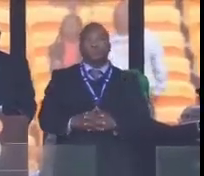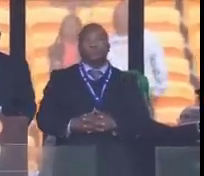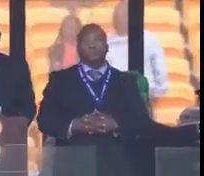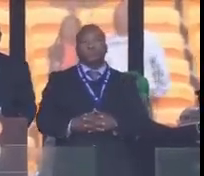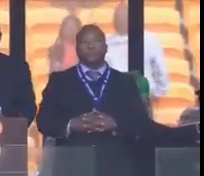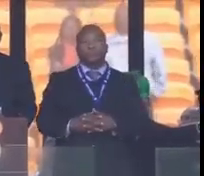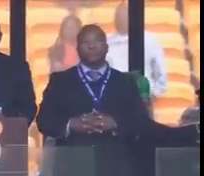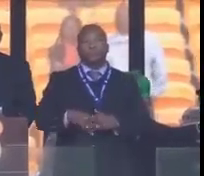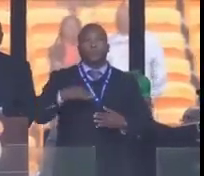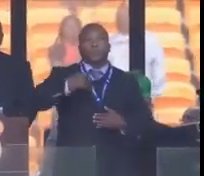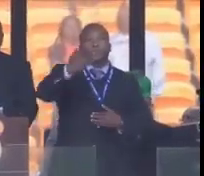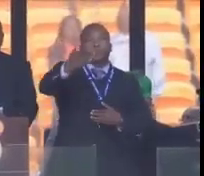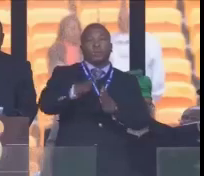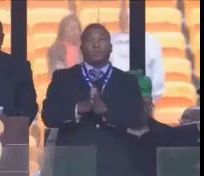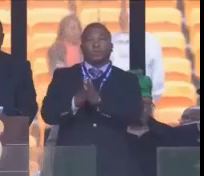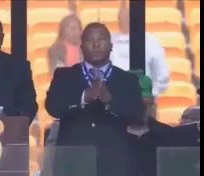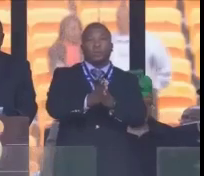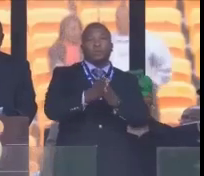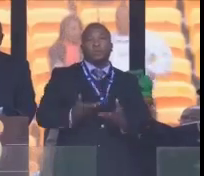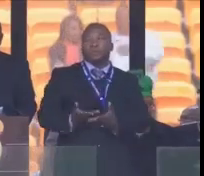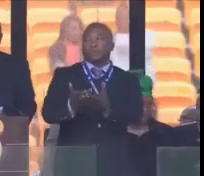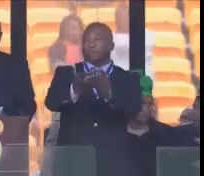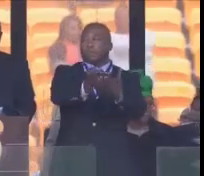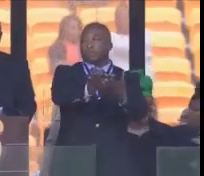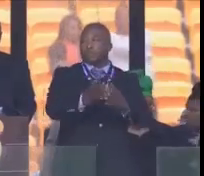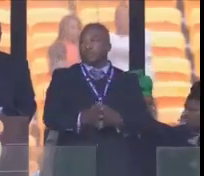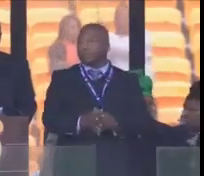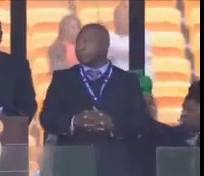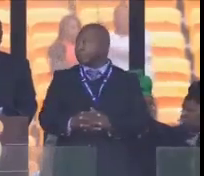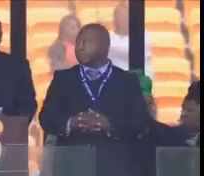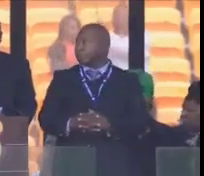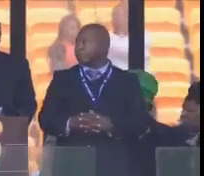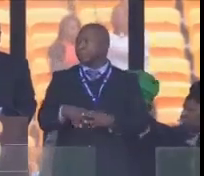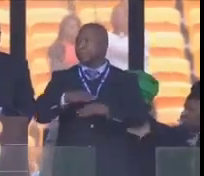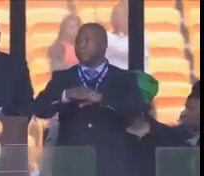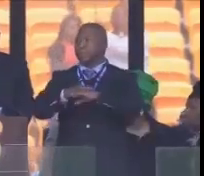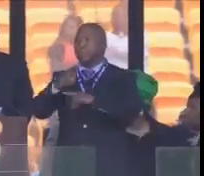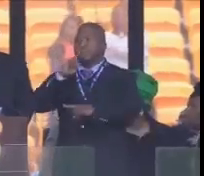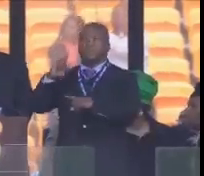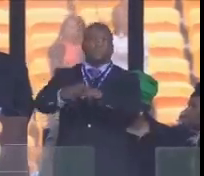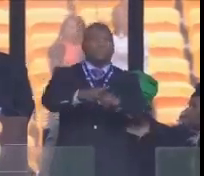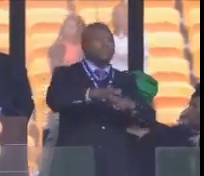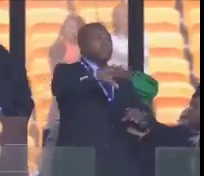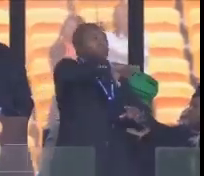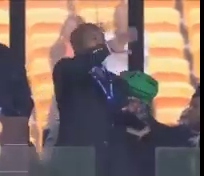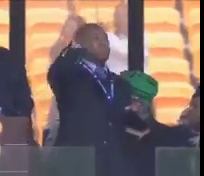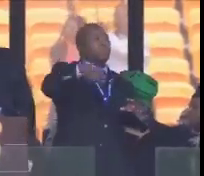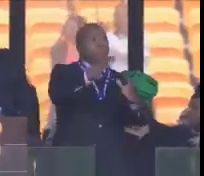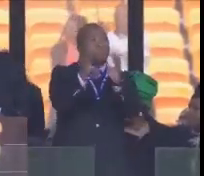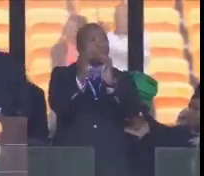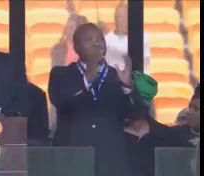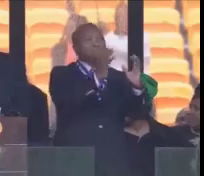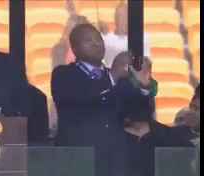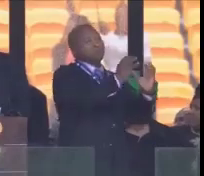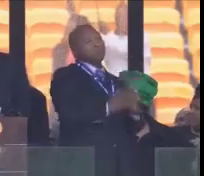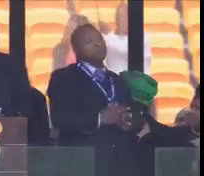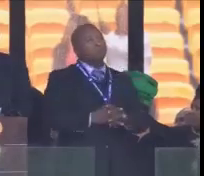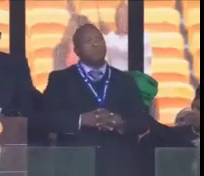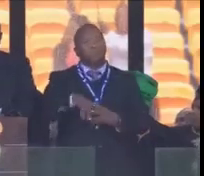fake, that he was appearing to make communication through sign language. But it was actually meaningless hand movements that he was doing.